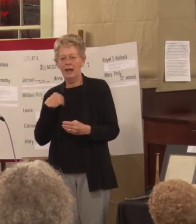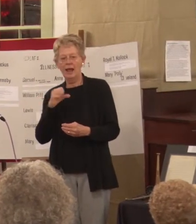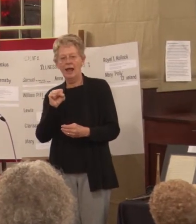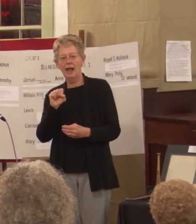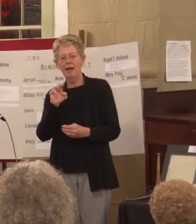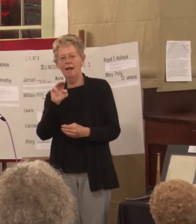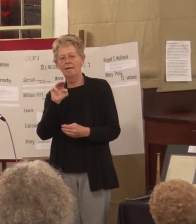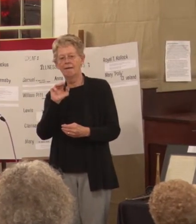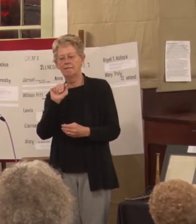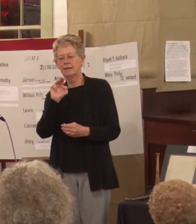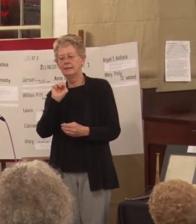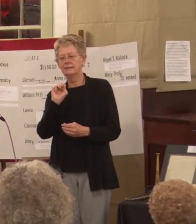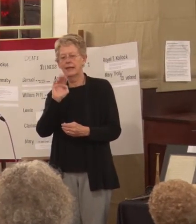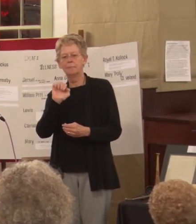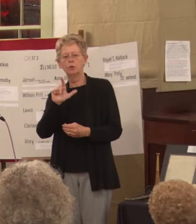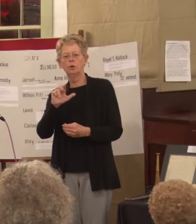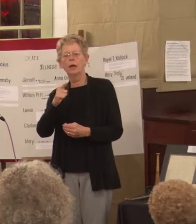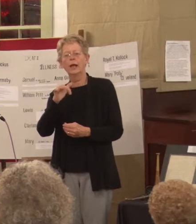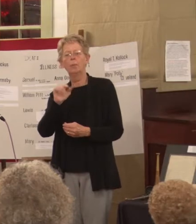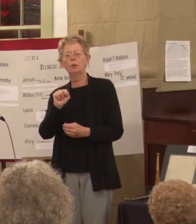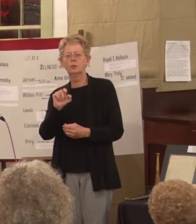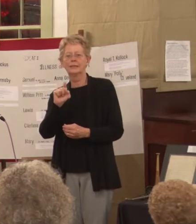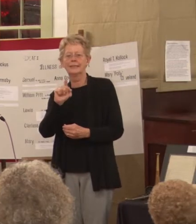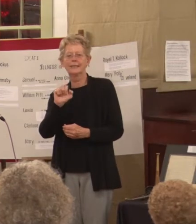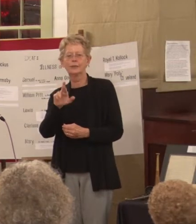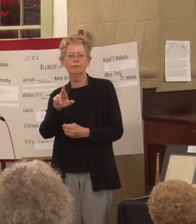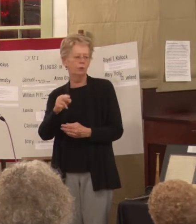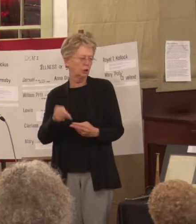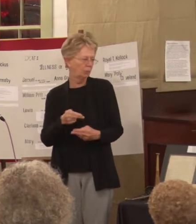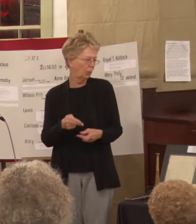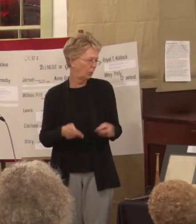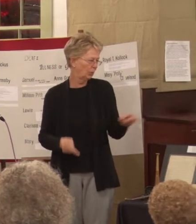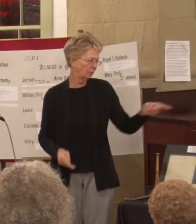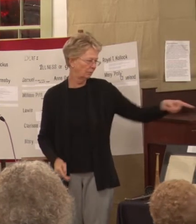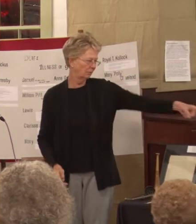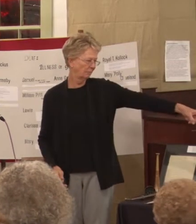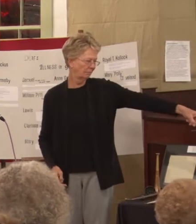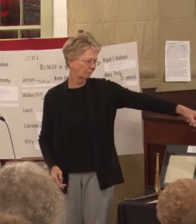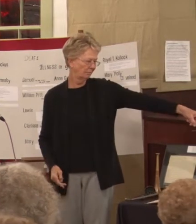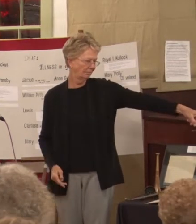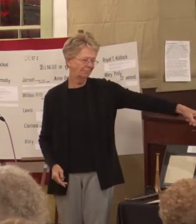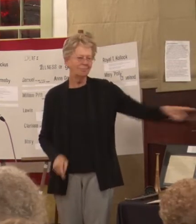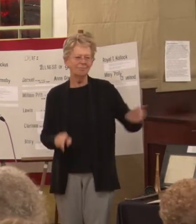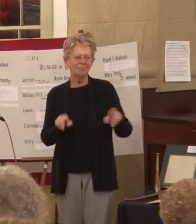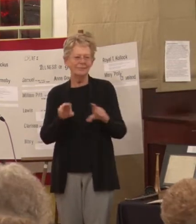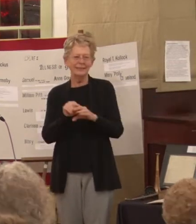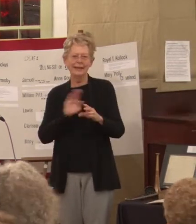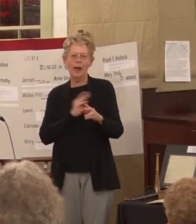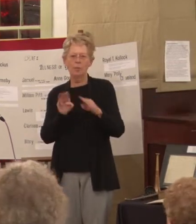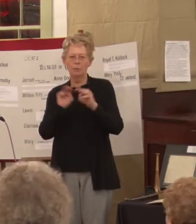Spoons. And they're right there. That's it also in our museum. Our school was,